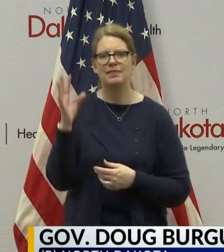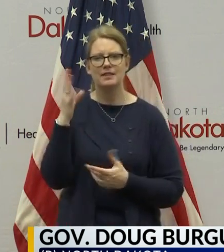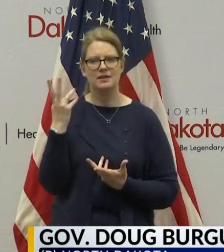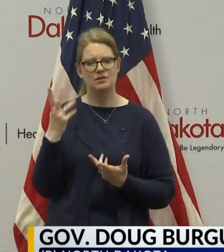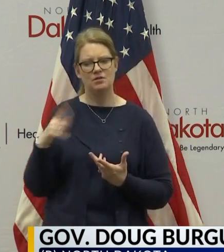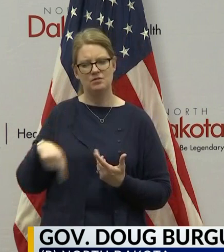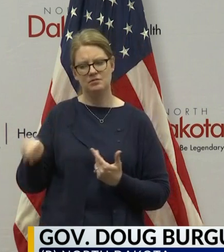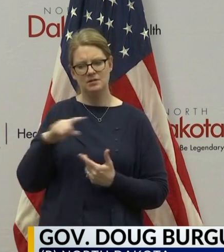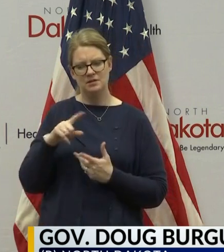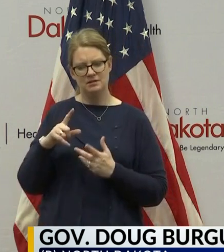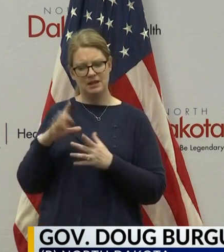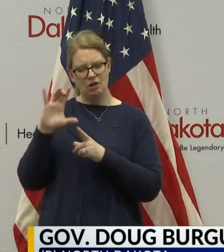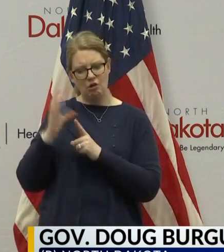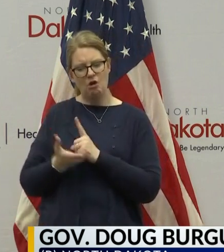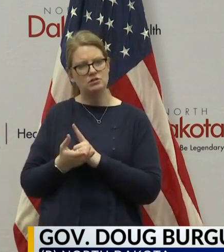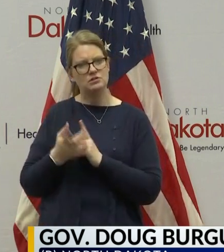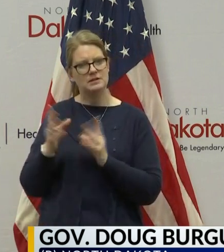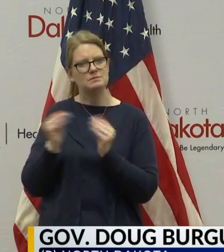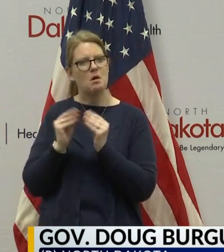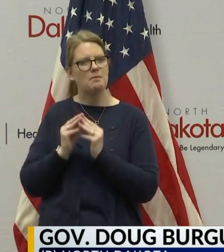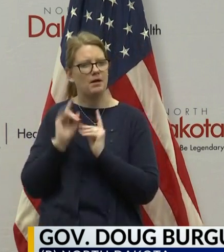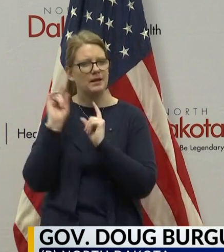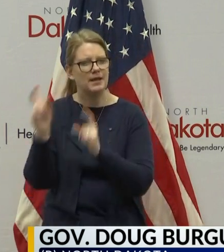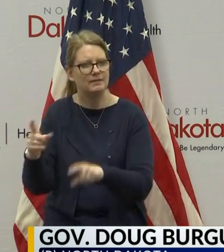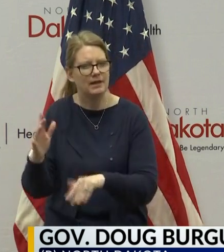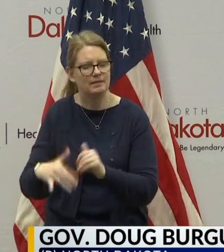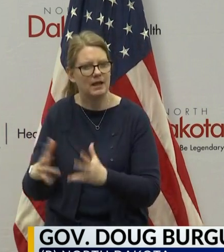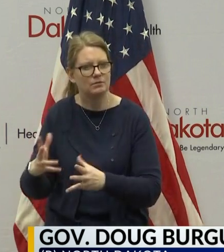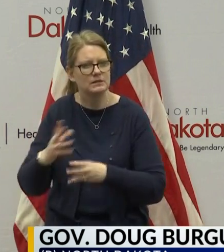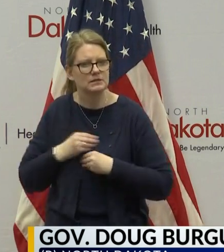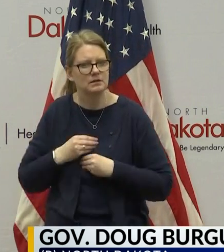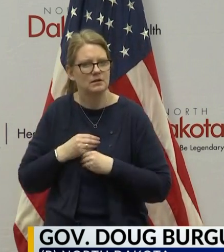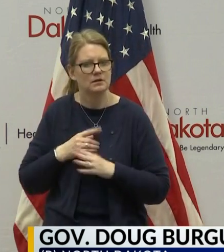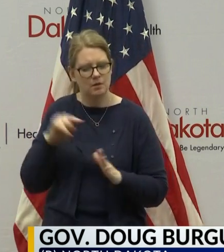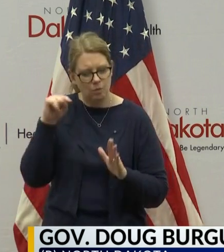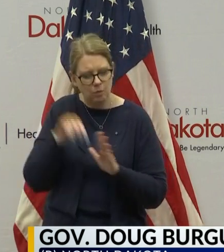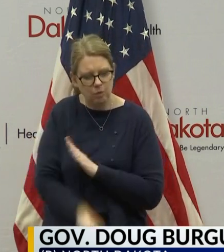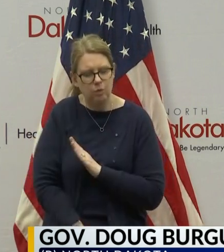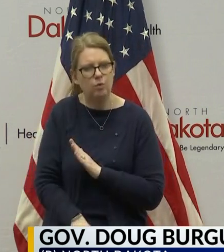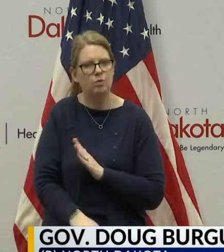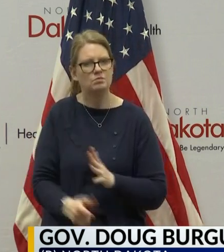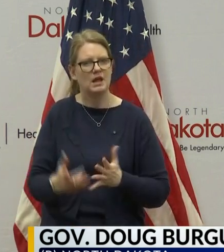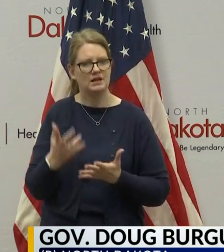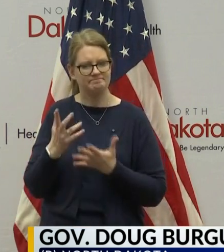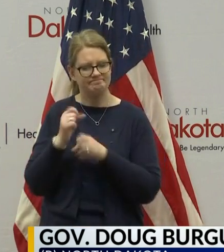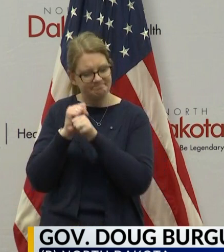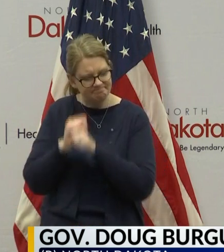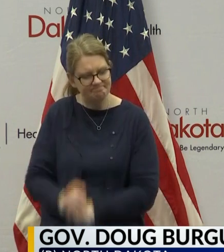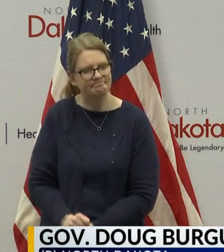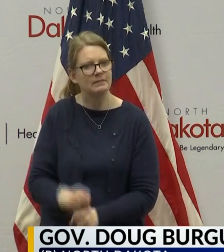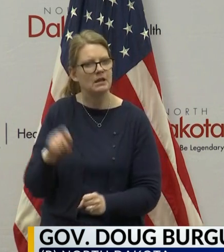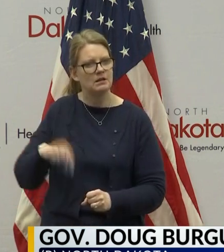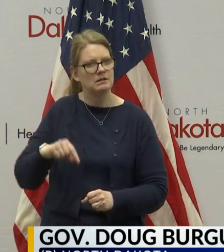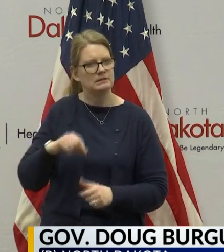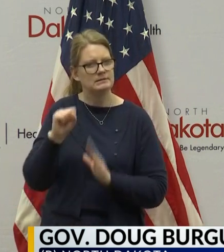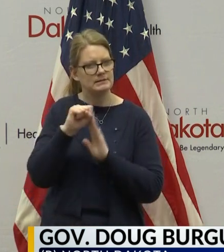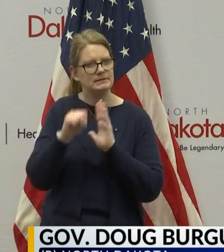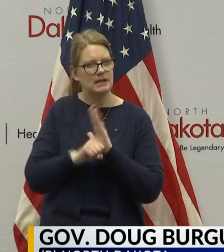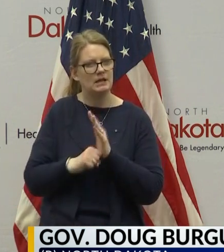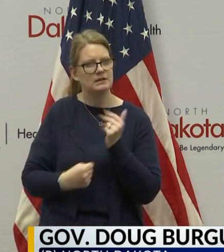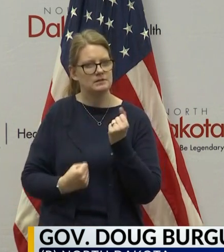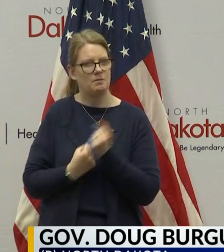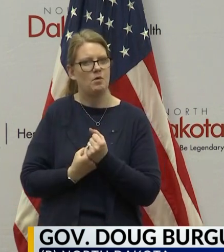Dakota is more about giving than receiving. I mean, so we've got a deep heritage in our state that supports that. And I think it was